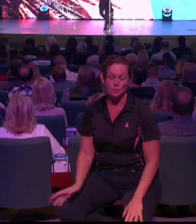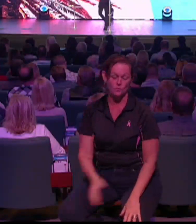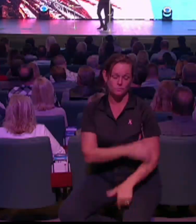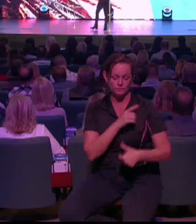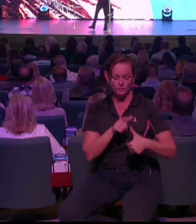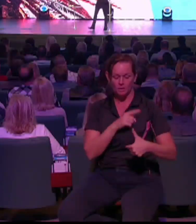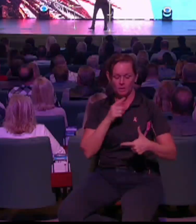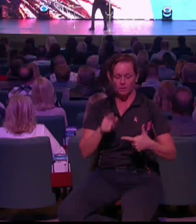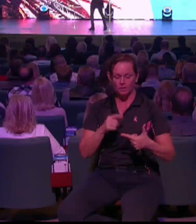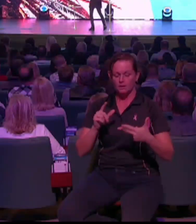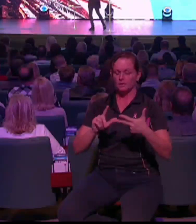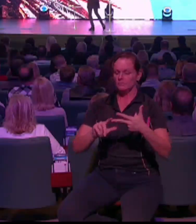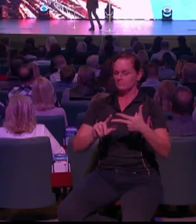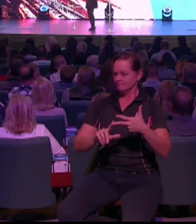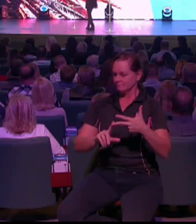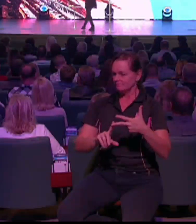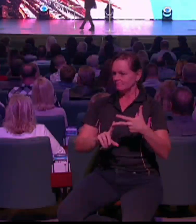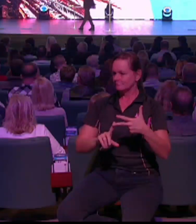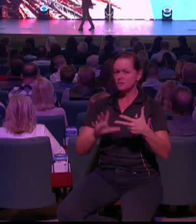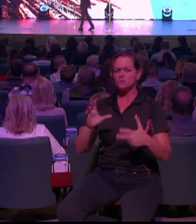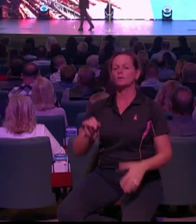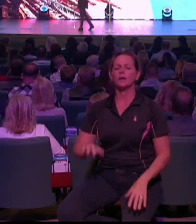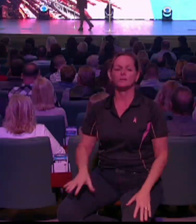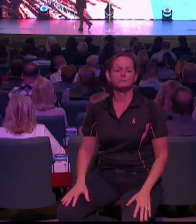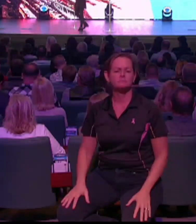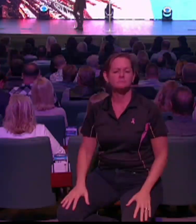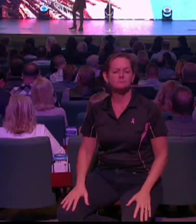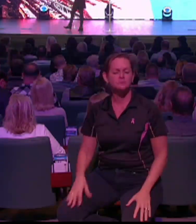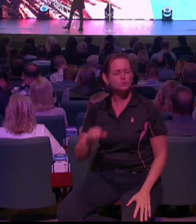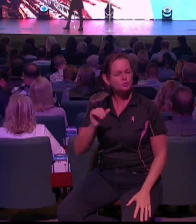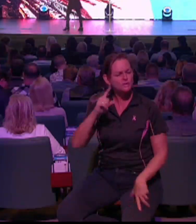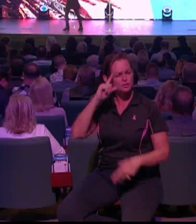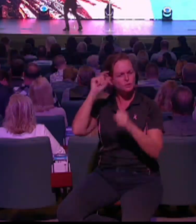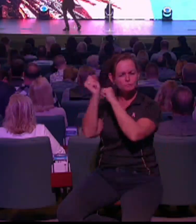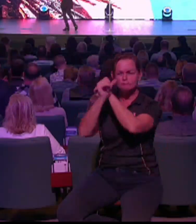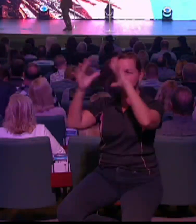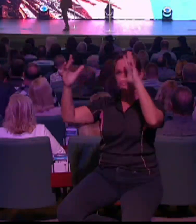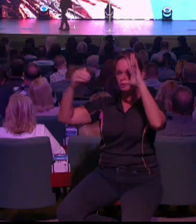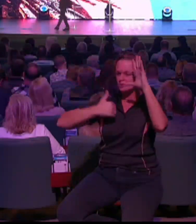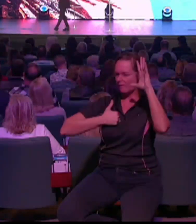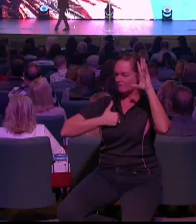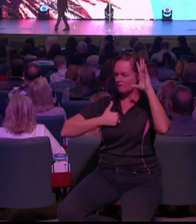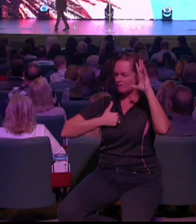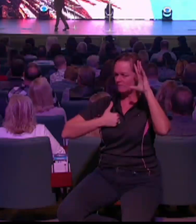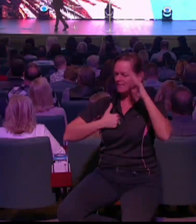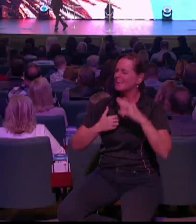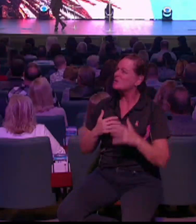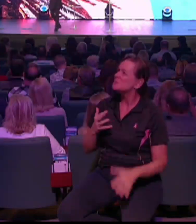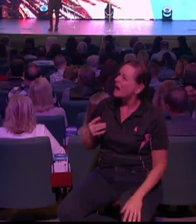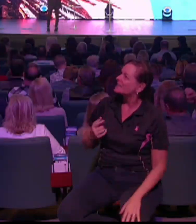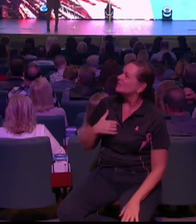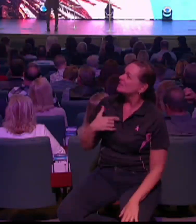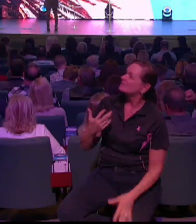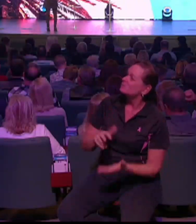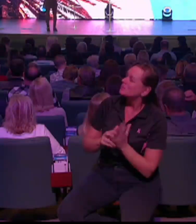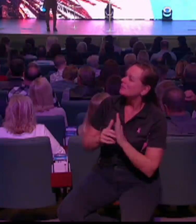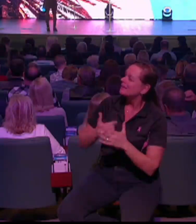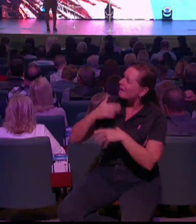that causes you to remember that you're an answer. You're an answer. You're an answer. I had the most beautiful privilege in Thailand.